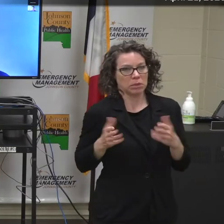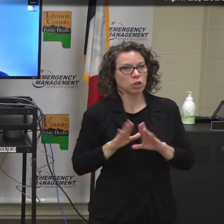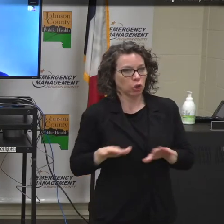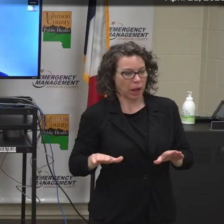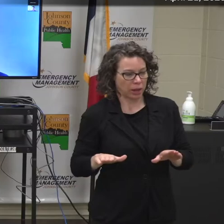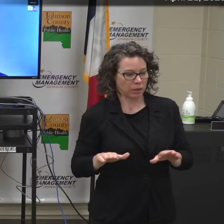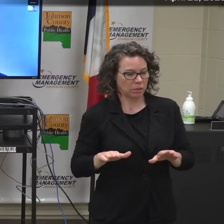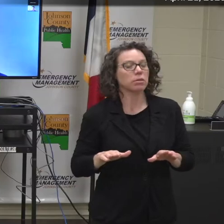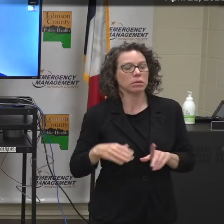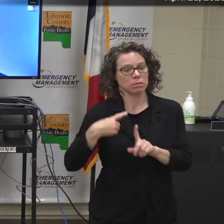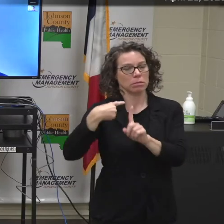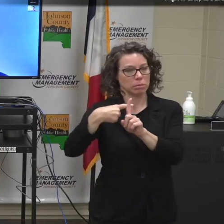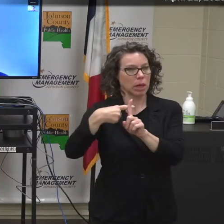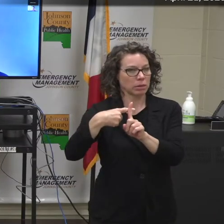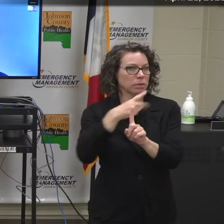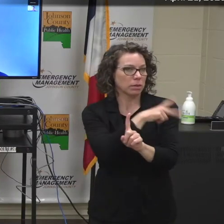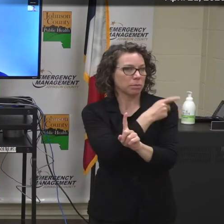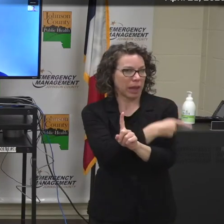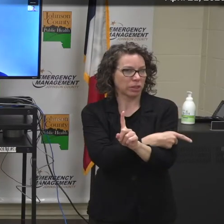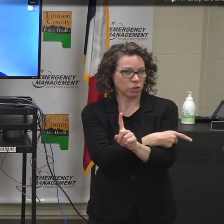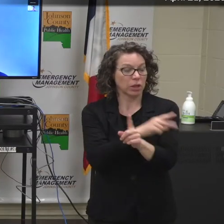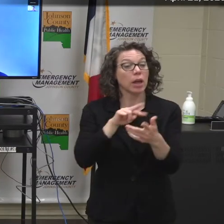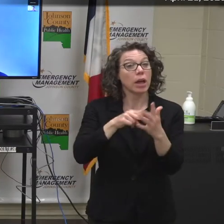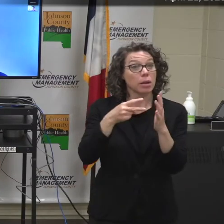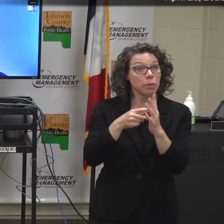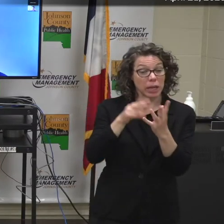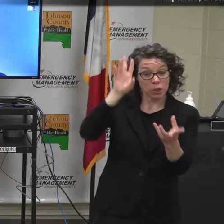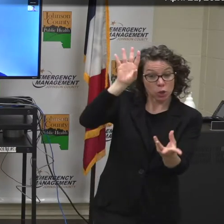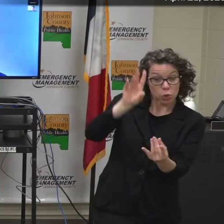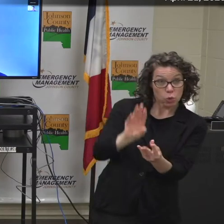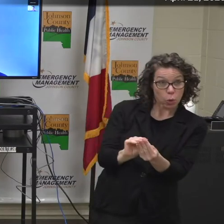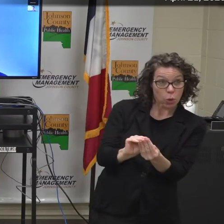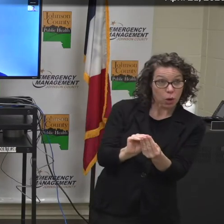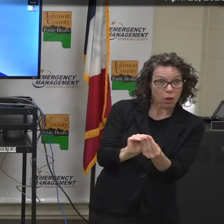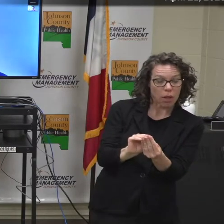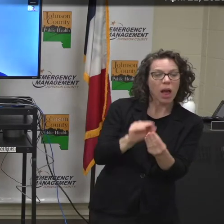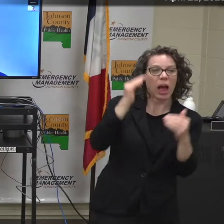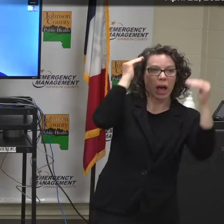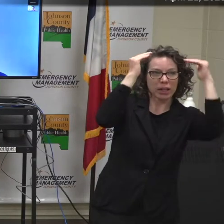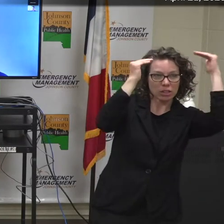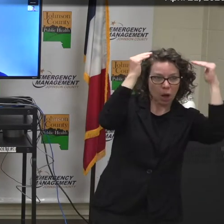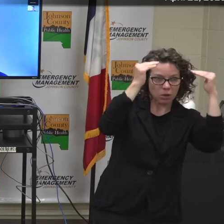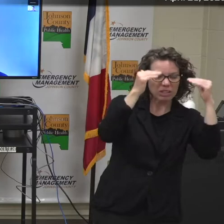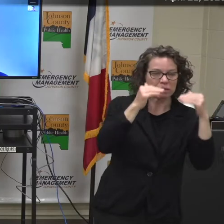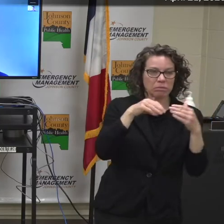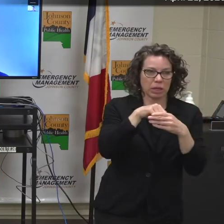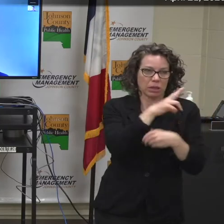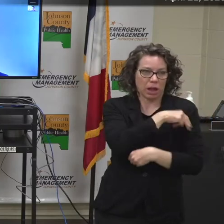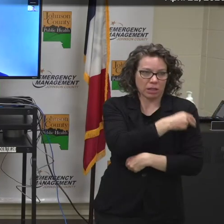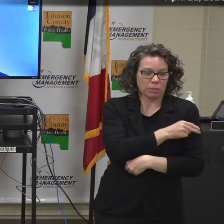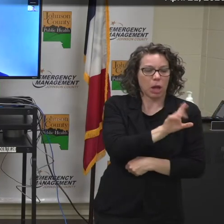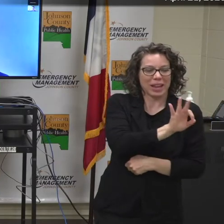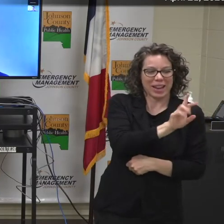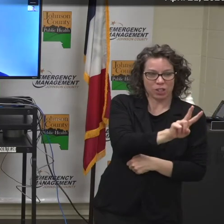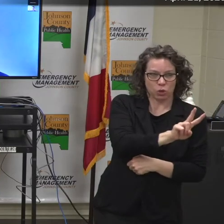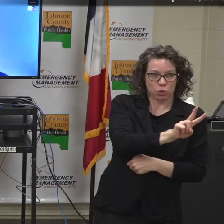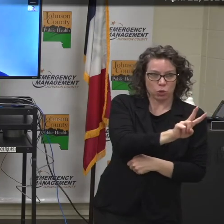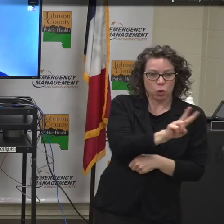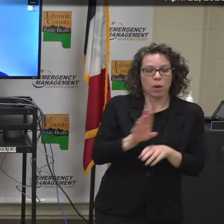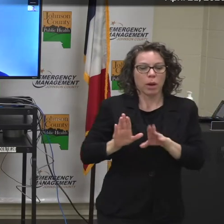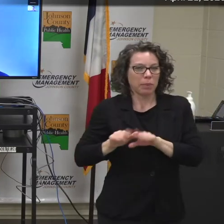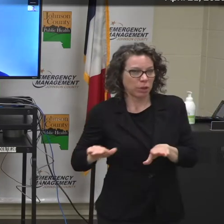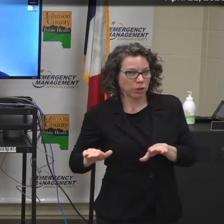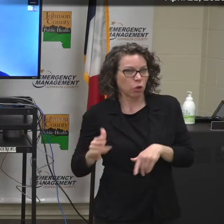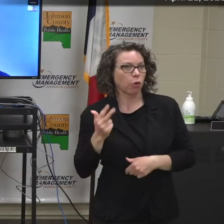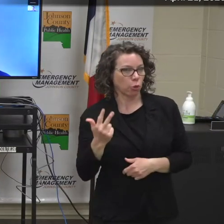That gives calendar year-to-date numbers of 92 for adult inpatients and three for pediatric inpatients. That's year